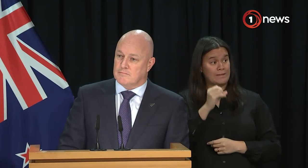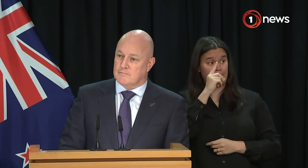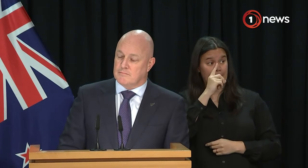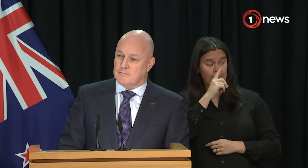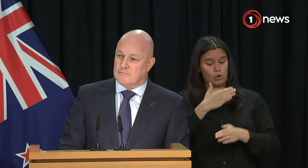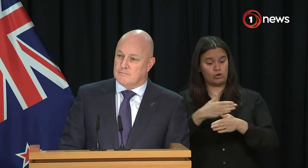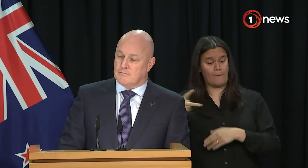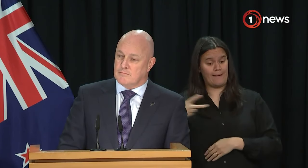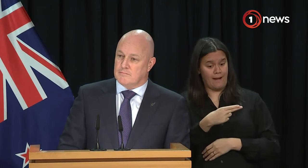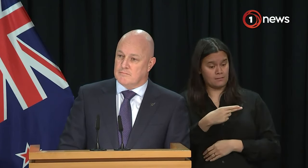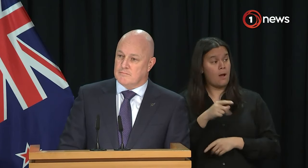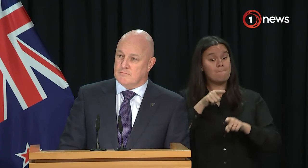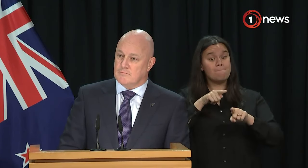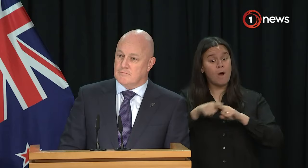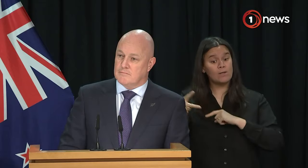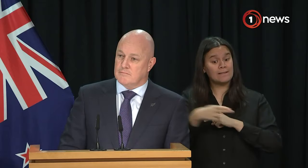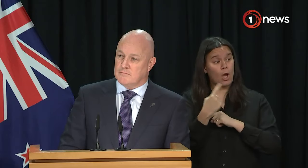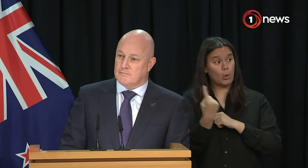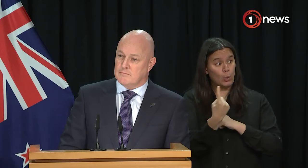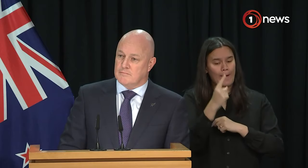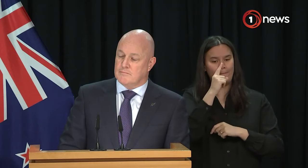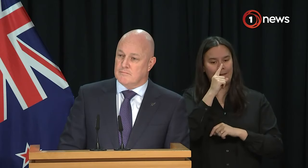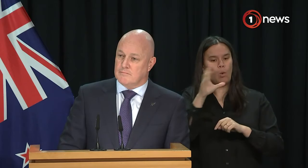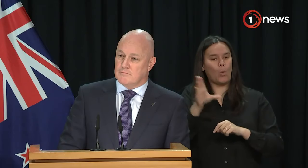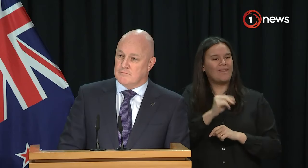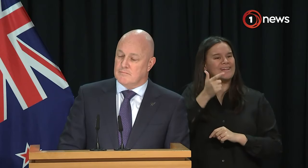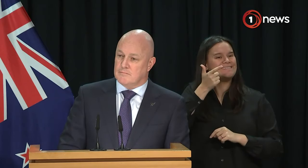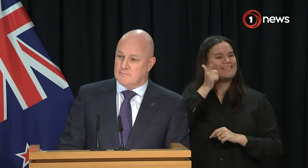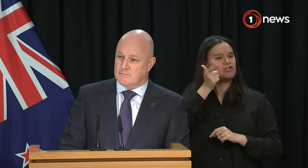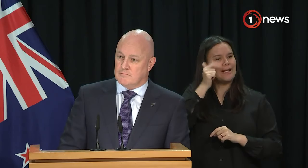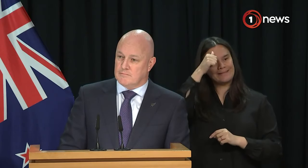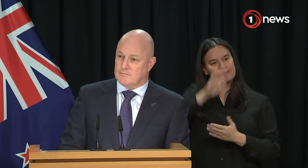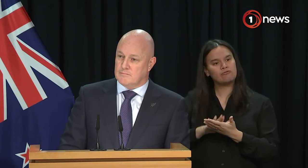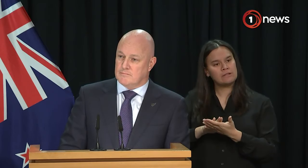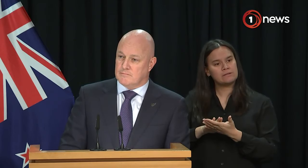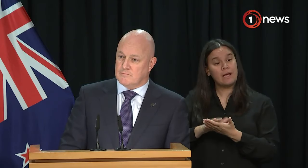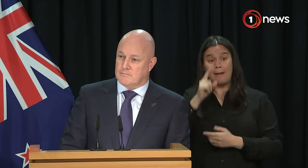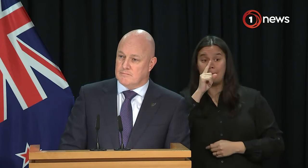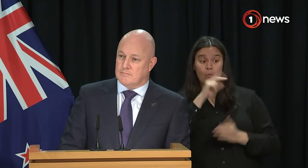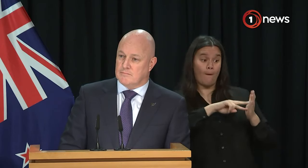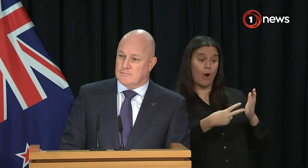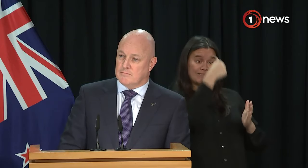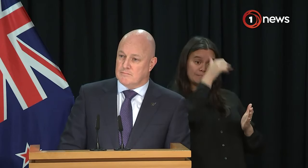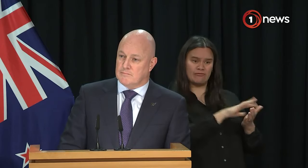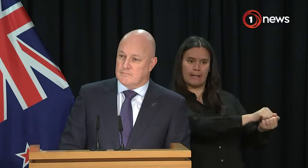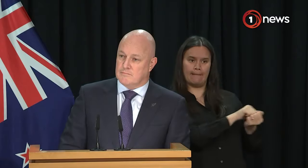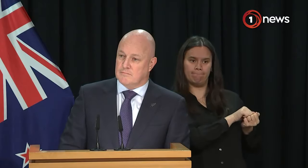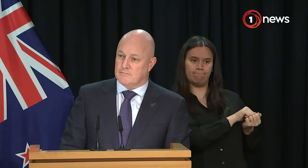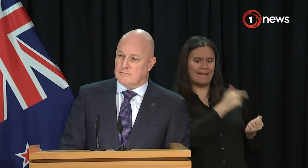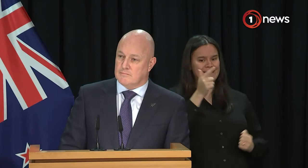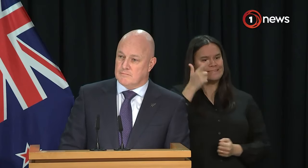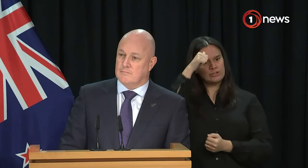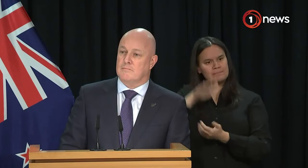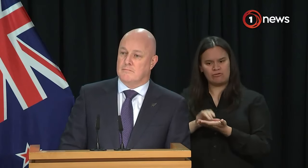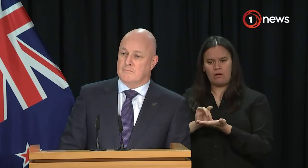with a teaching background who are all gone. The people with a policy background have remained. Considering you're saying you've been working with the sector, wouldn't you expect